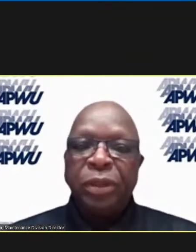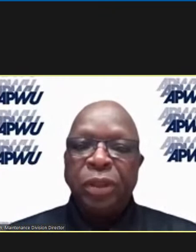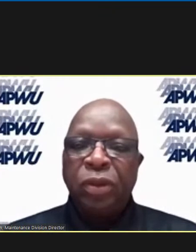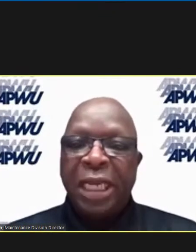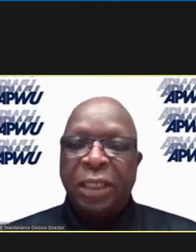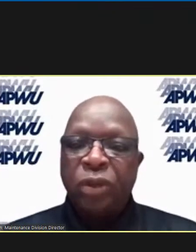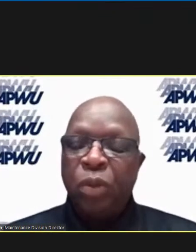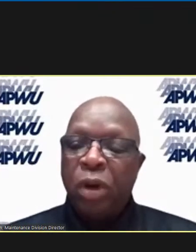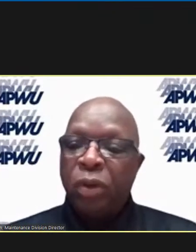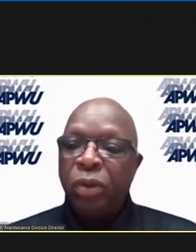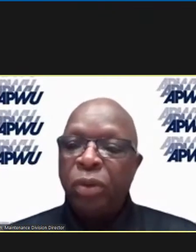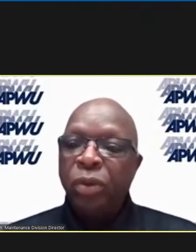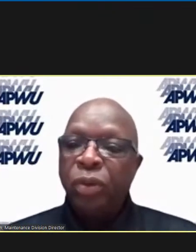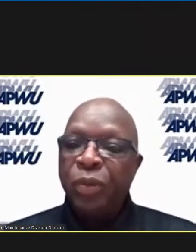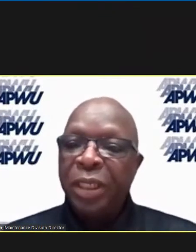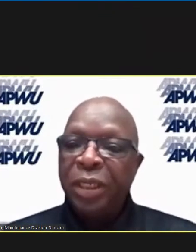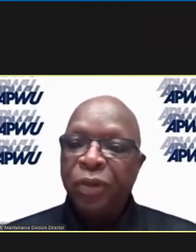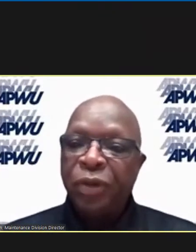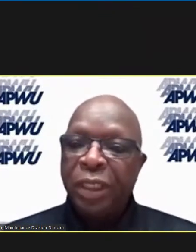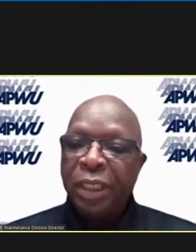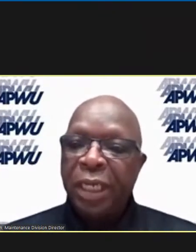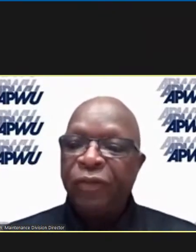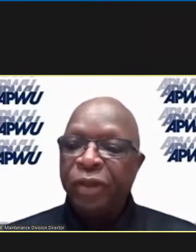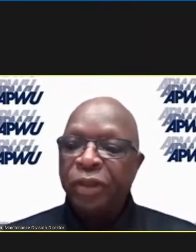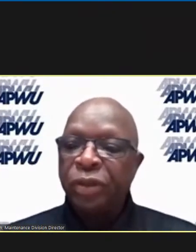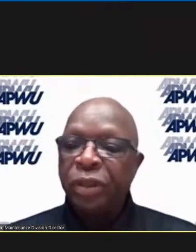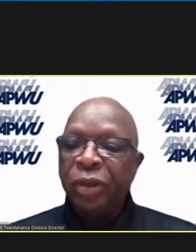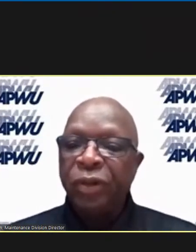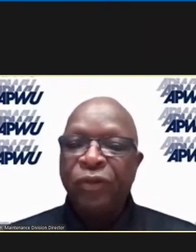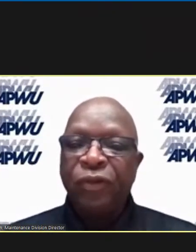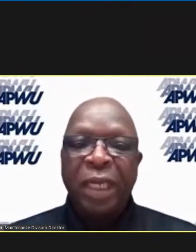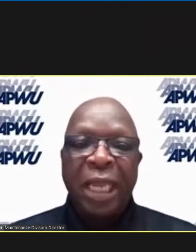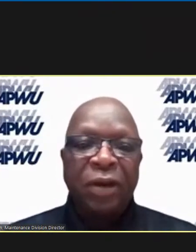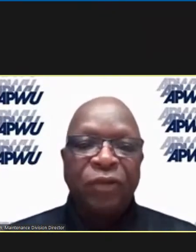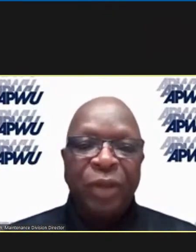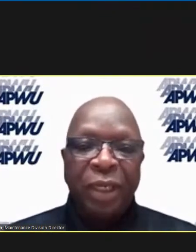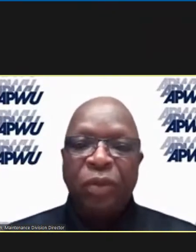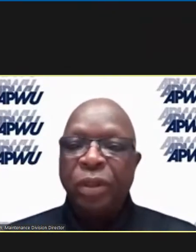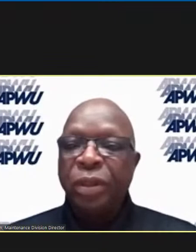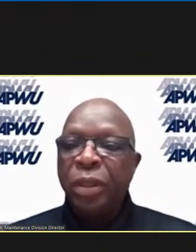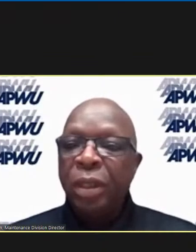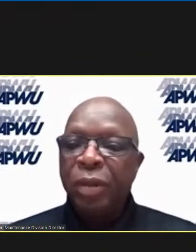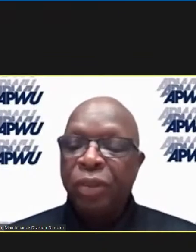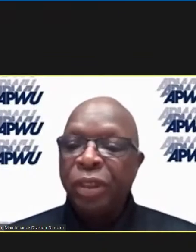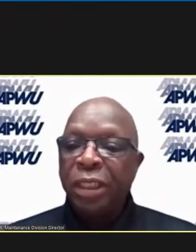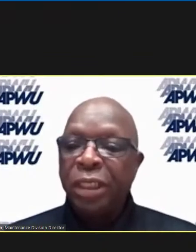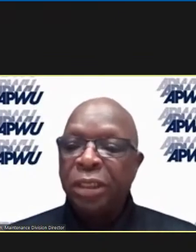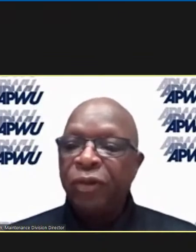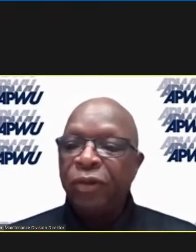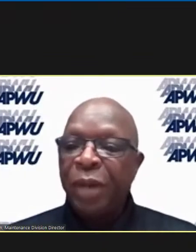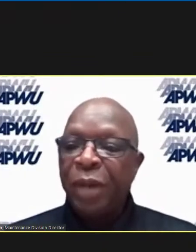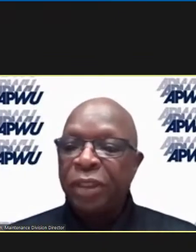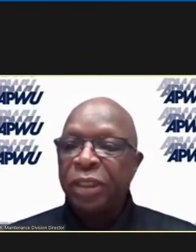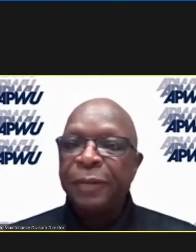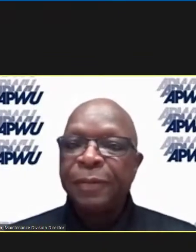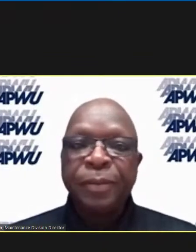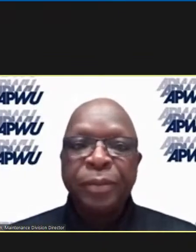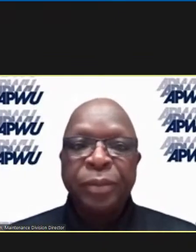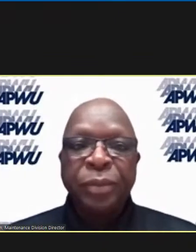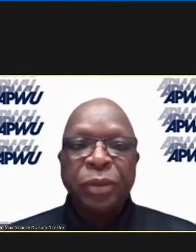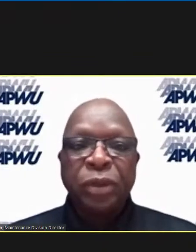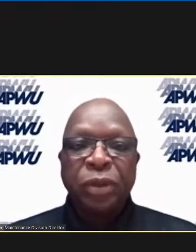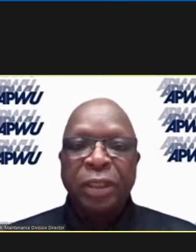Do you know that tomorrow will be the three-year anniversary, for lack of a better word, the three years of passing?